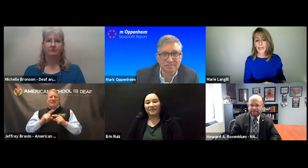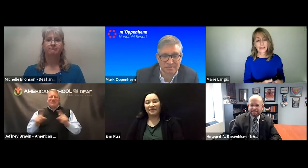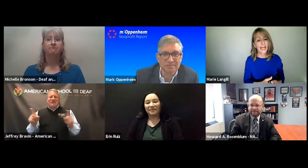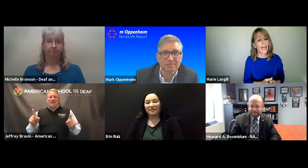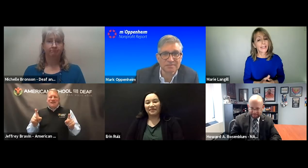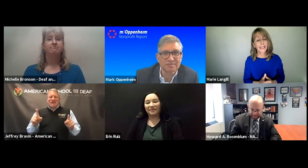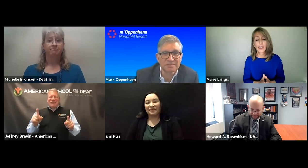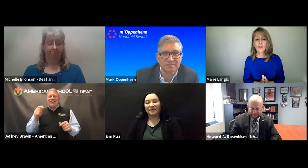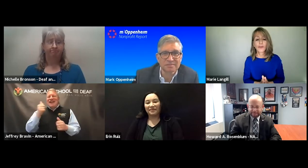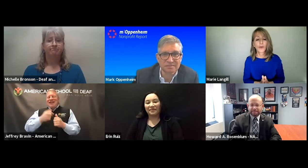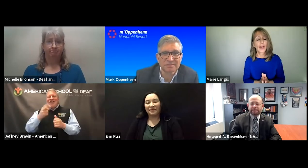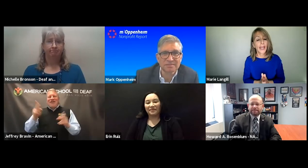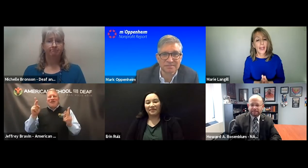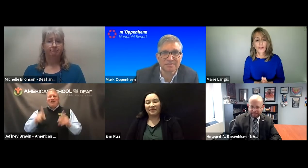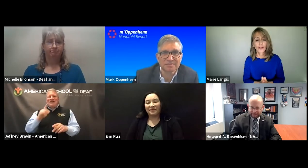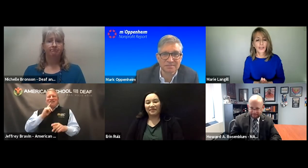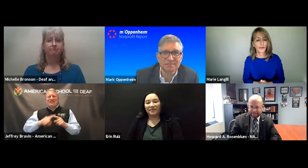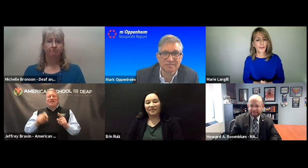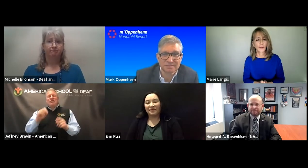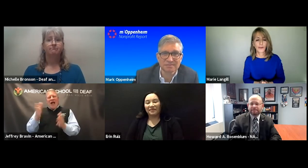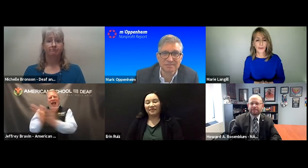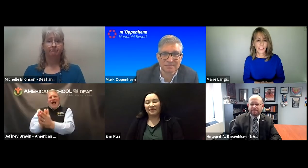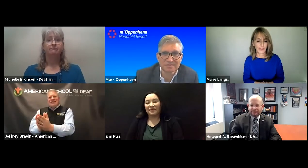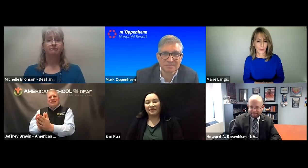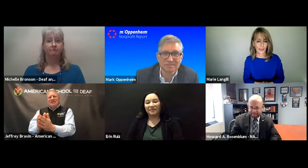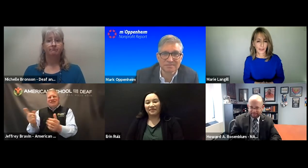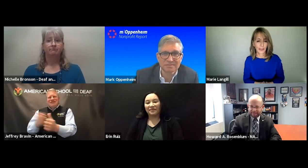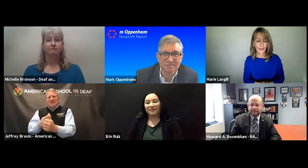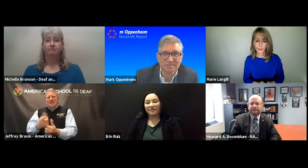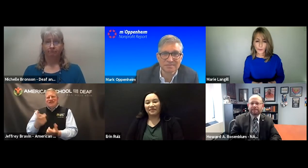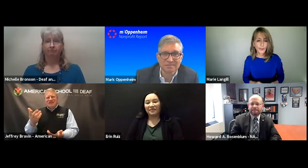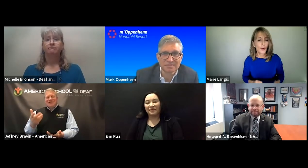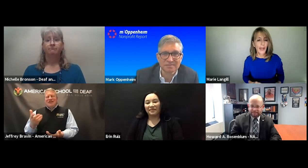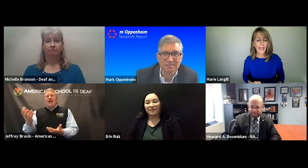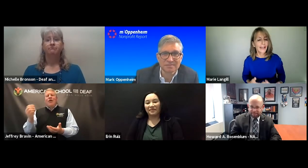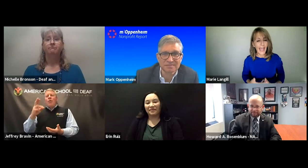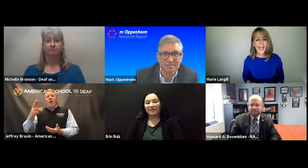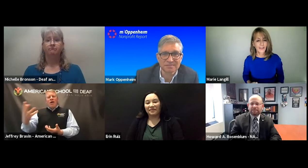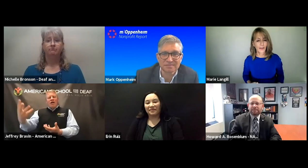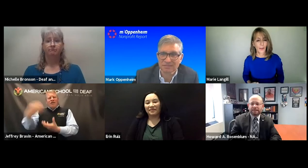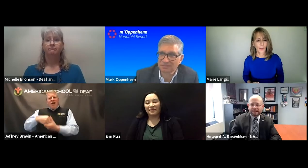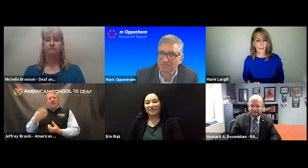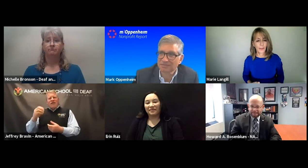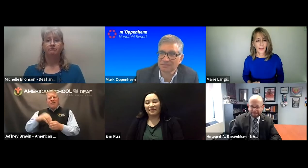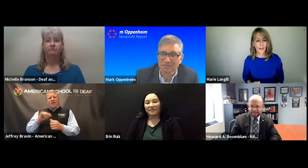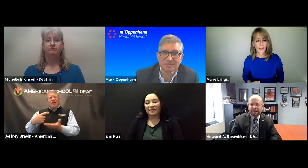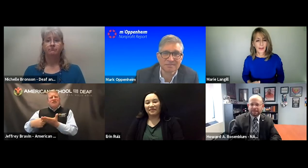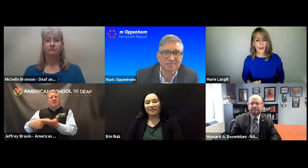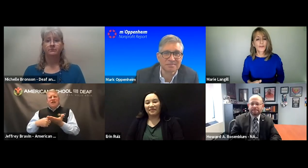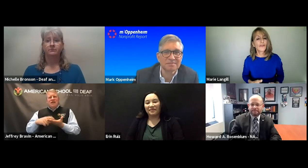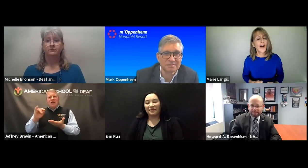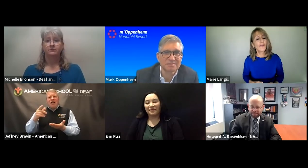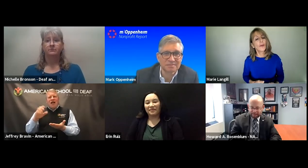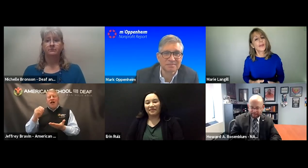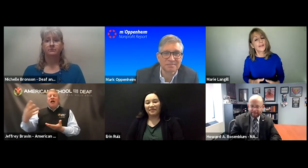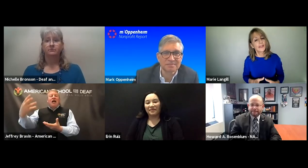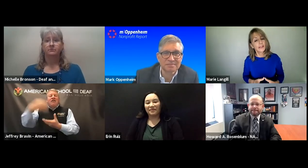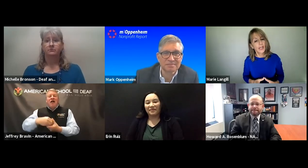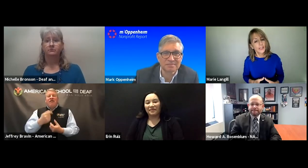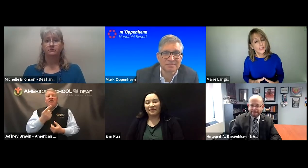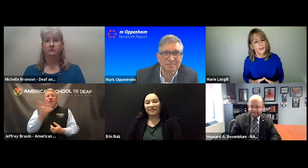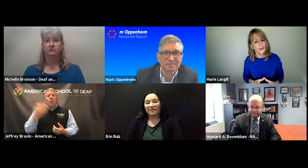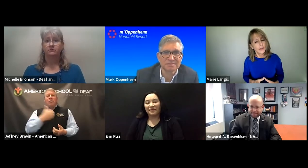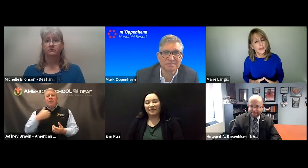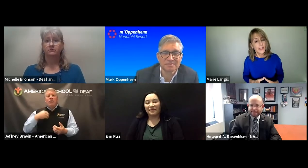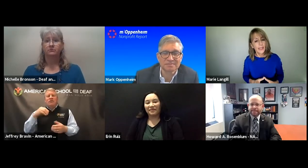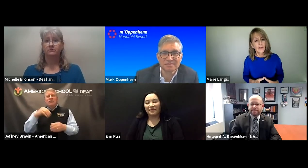but that's not. As I said before, every individual is very different. So just go ahead and ask them or involve them in the